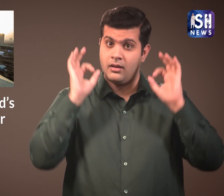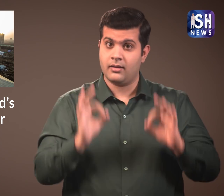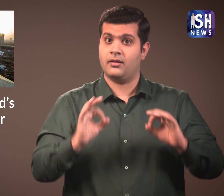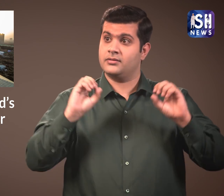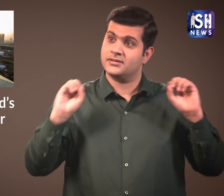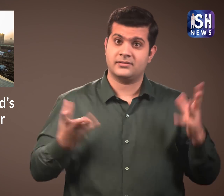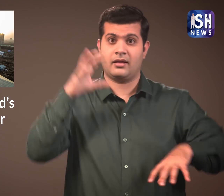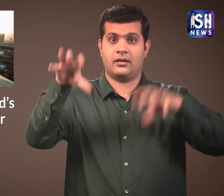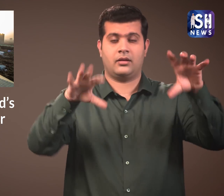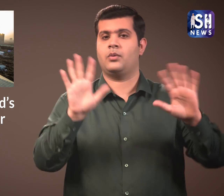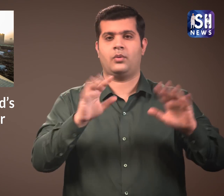under trial.